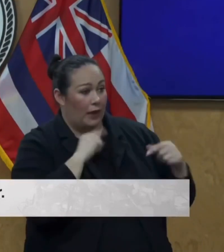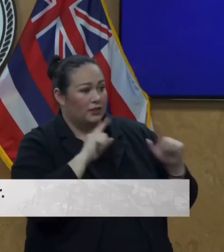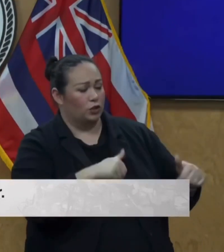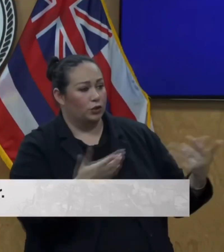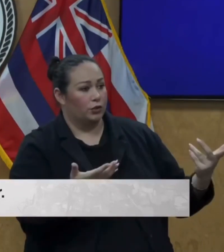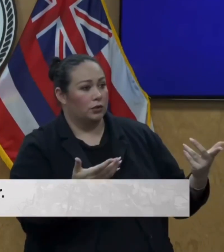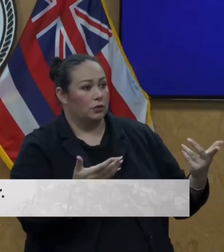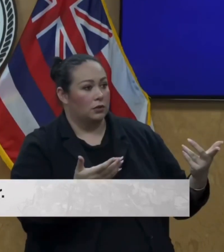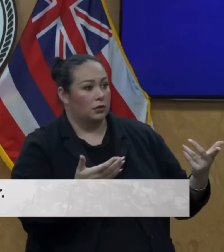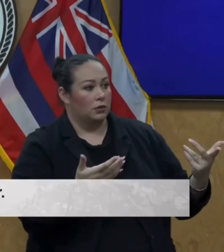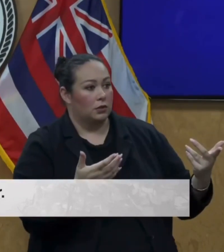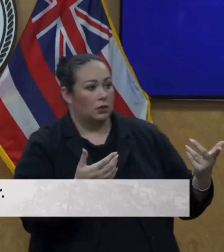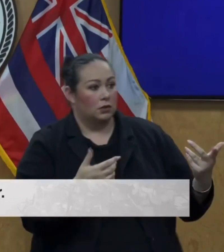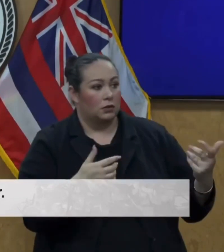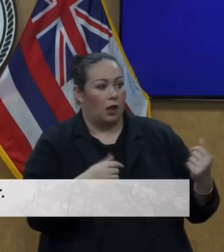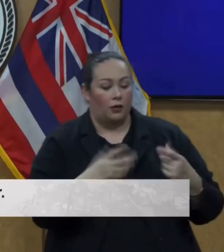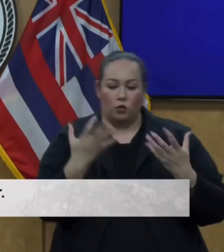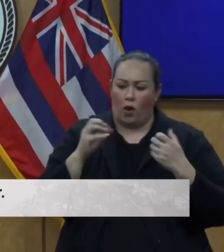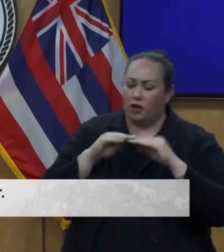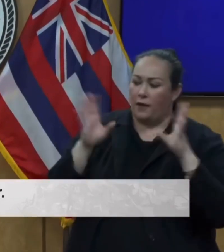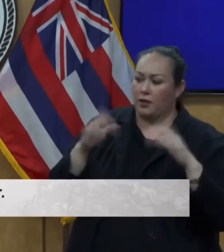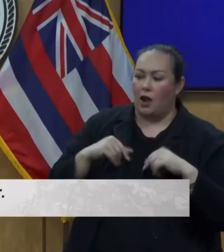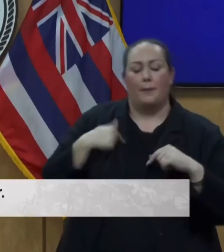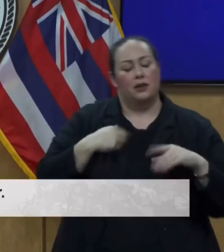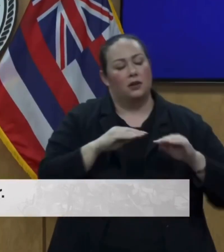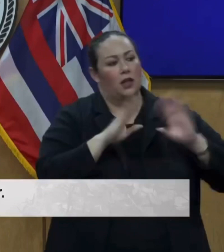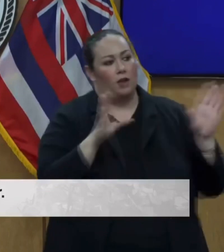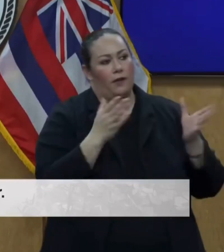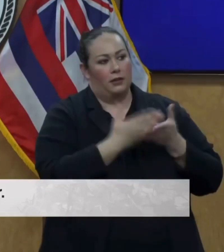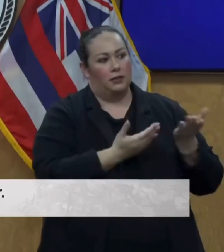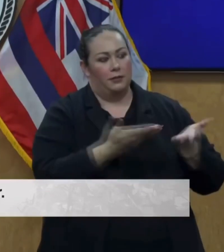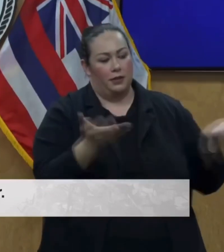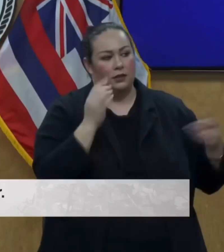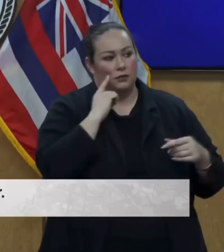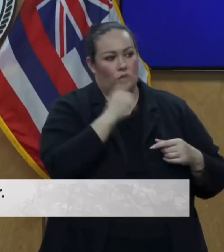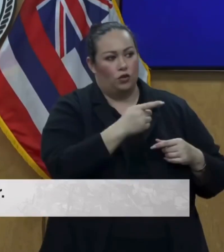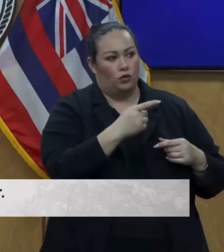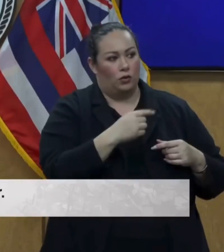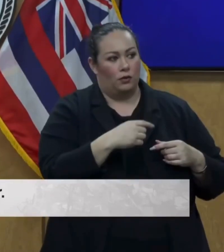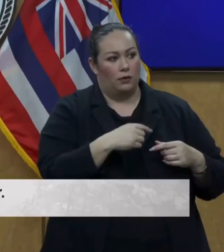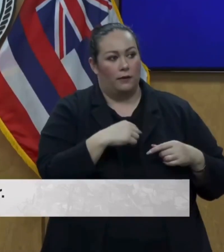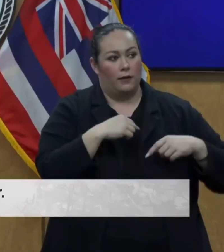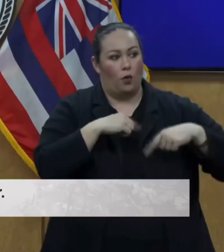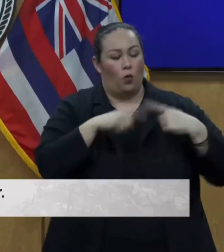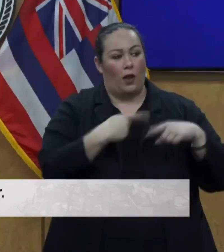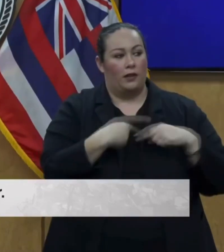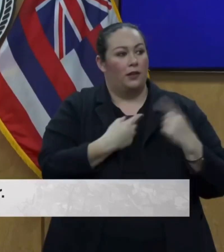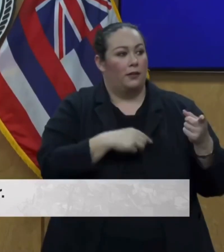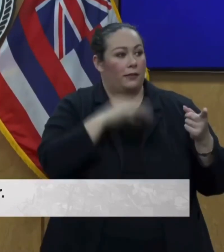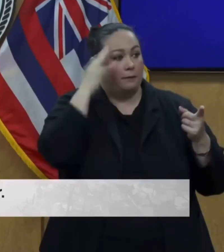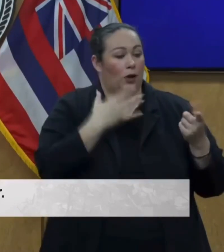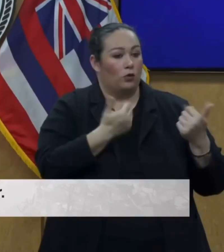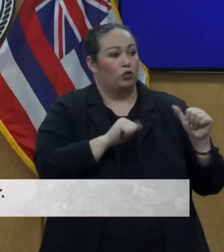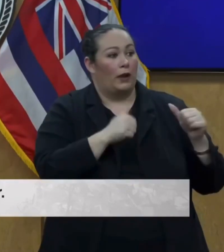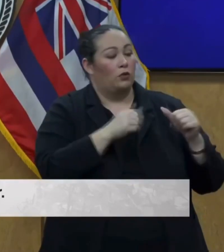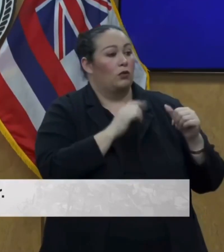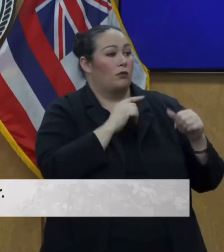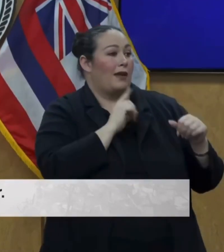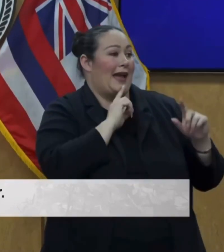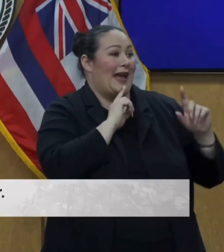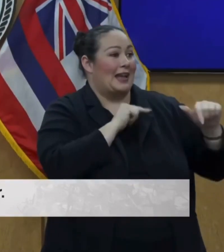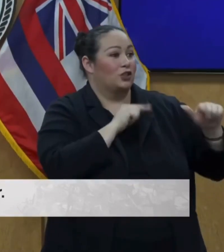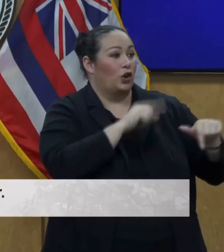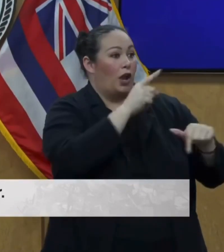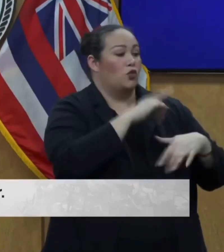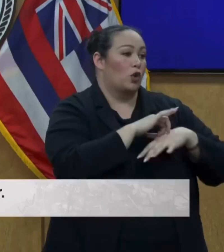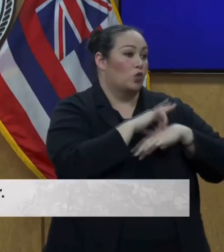us answer the question? Let me clarify some things when the mayor is trying to answer, and you're rudely interrupting. At first